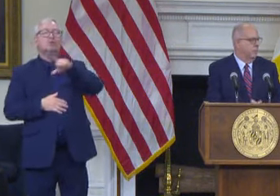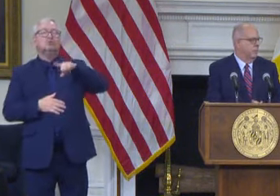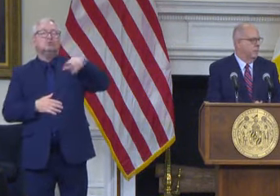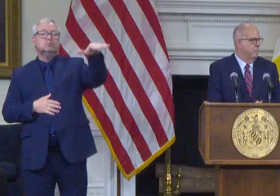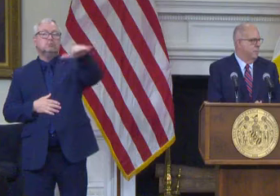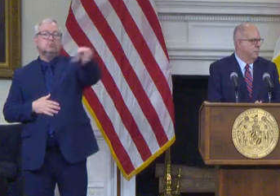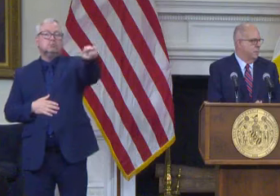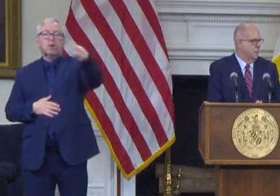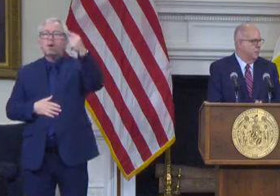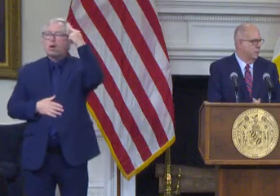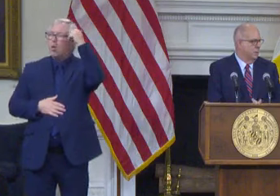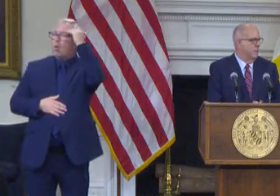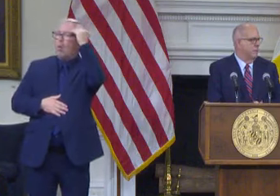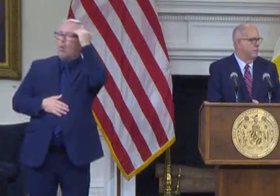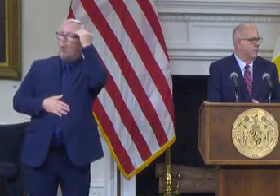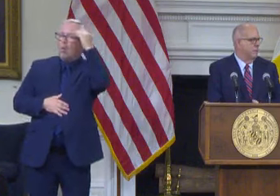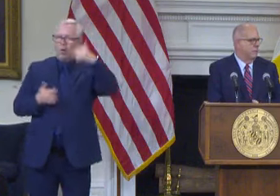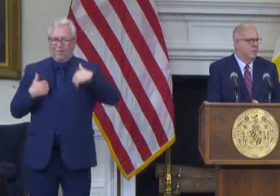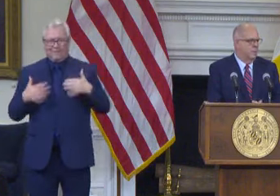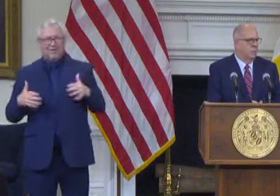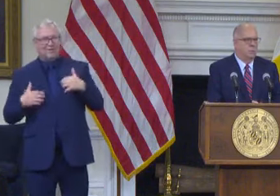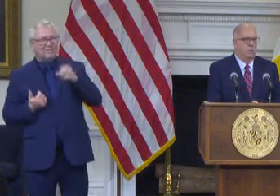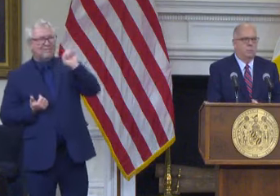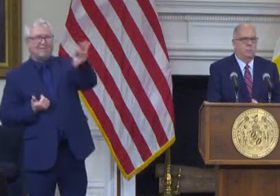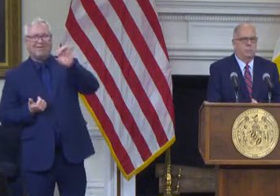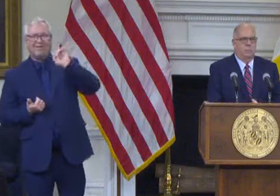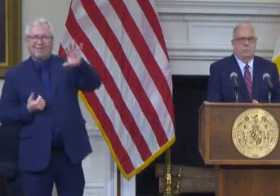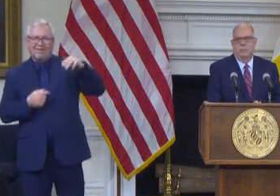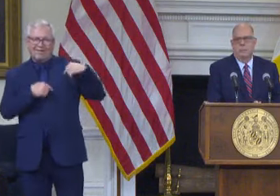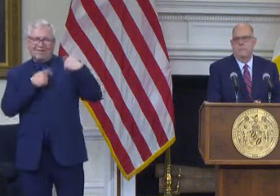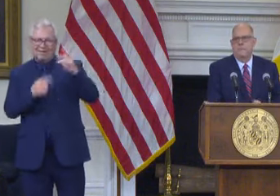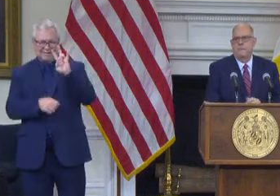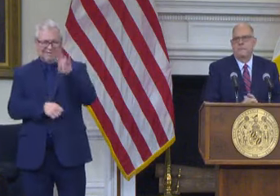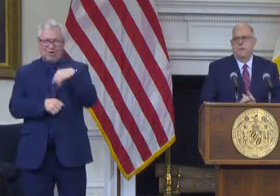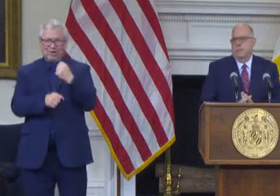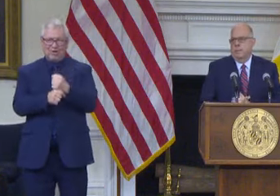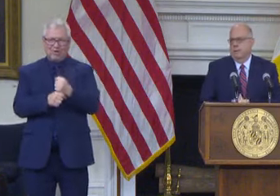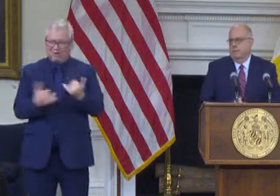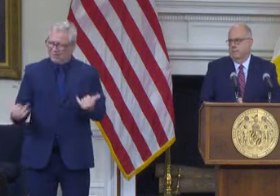fully aware of what my position has been for the past seven years there was no reason to speak to them